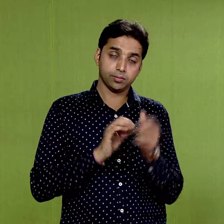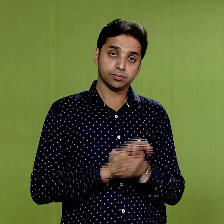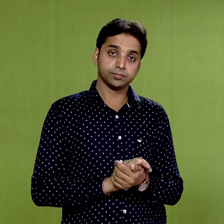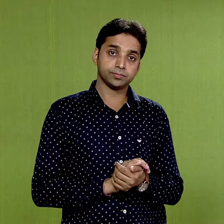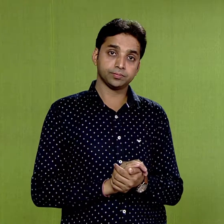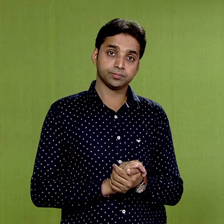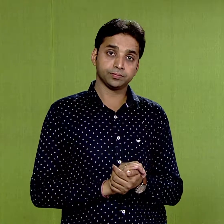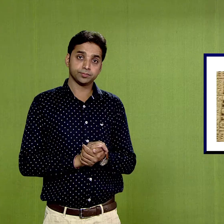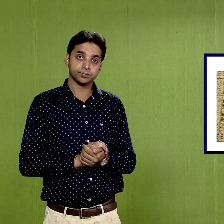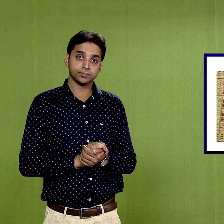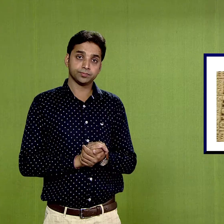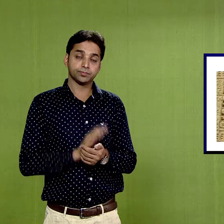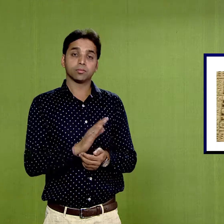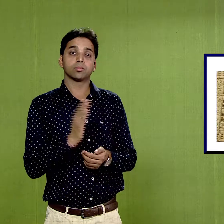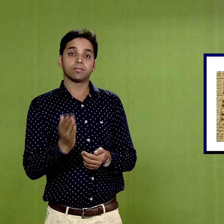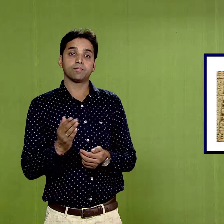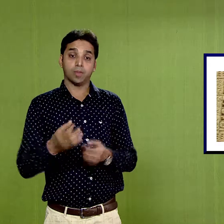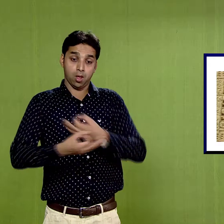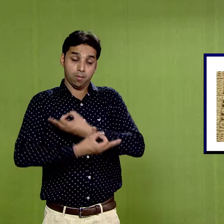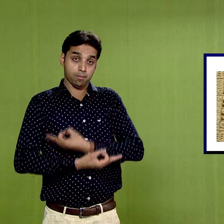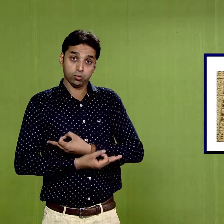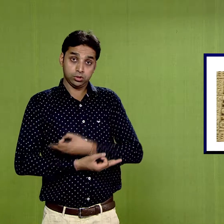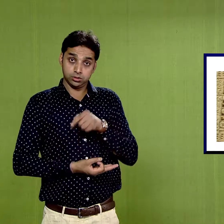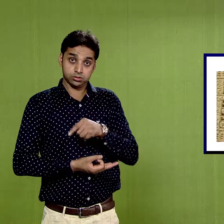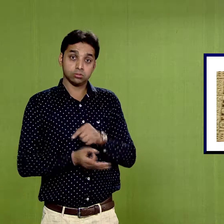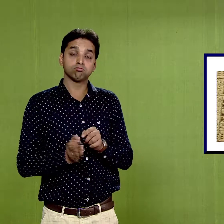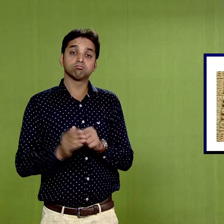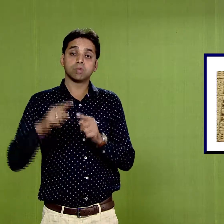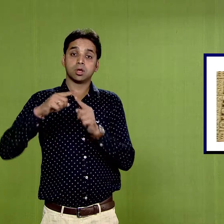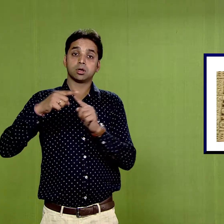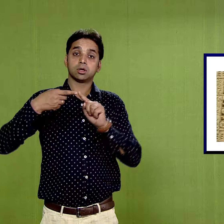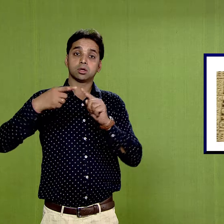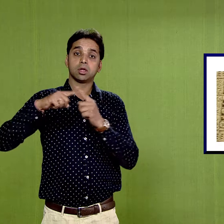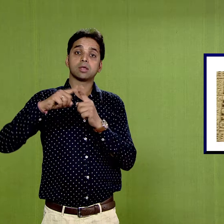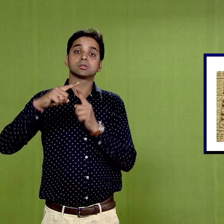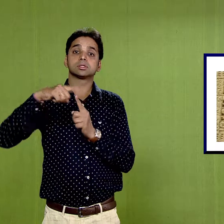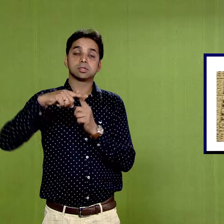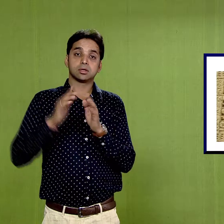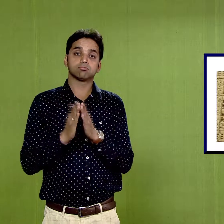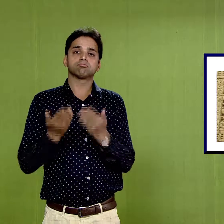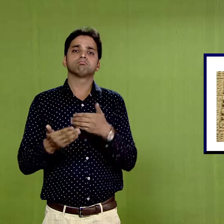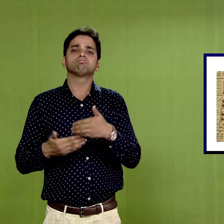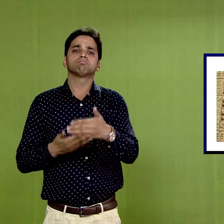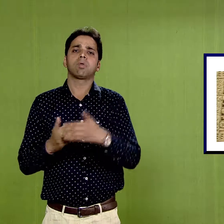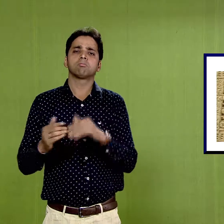A Buddhist text which is dated to